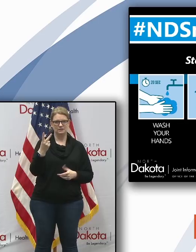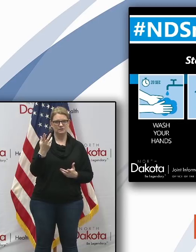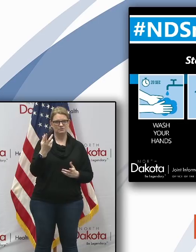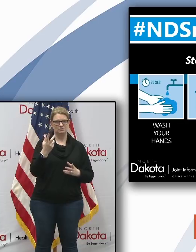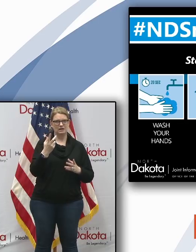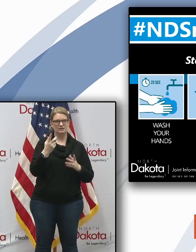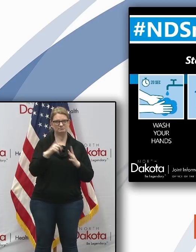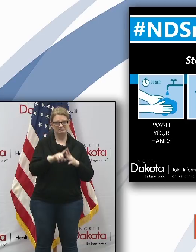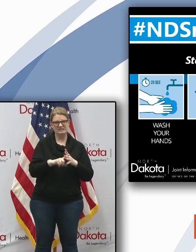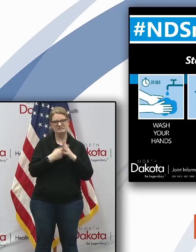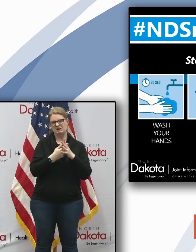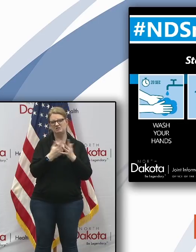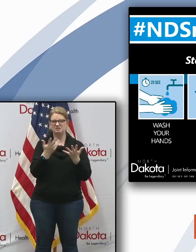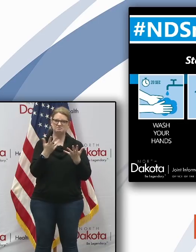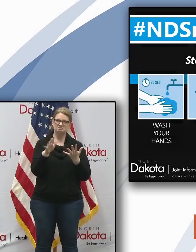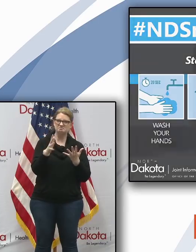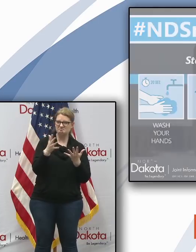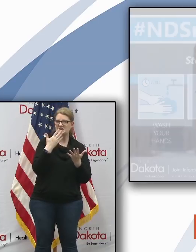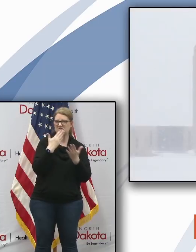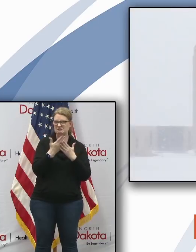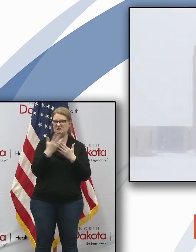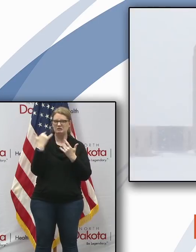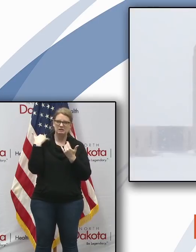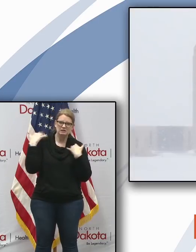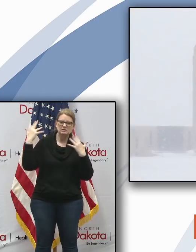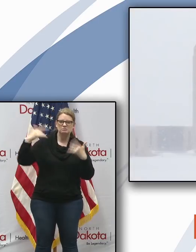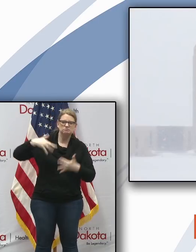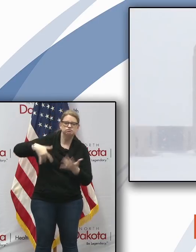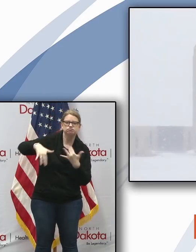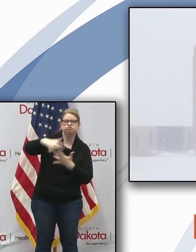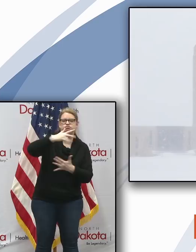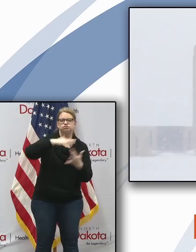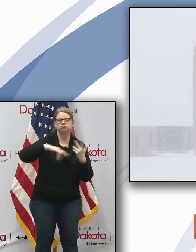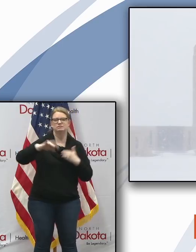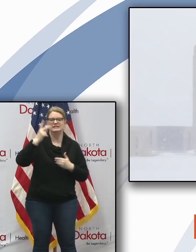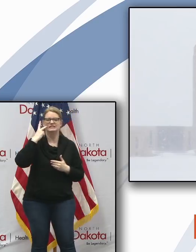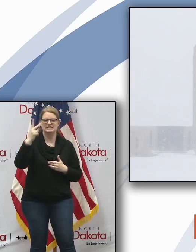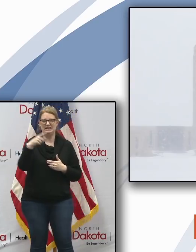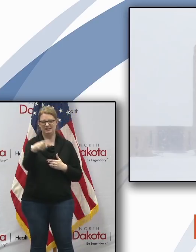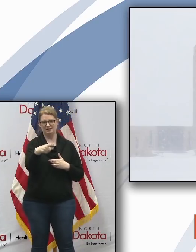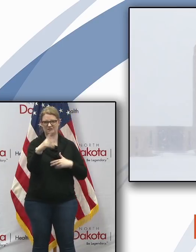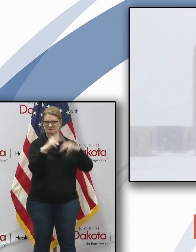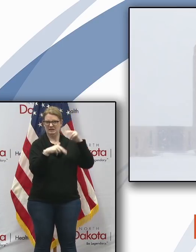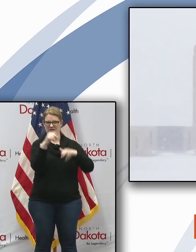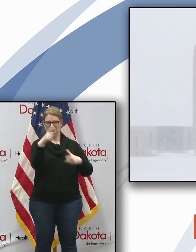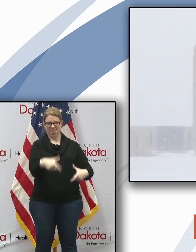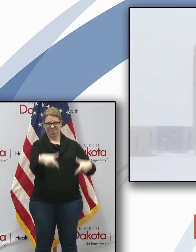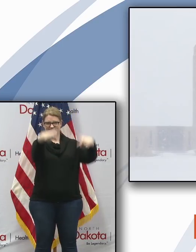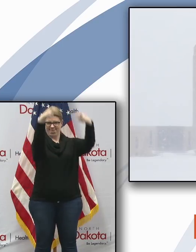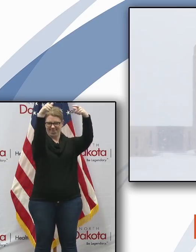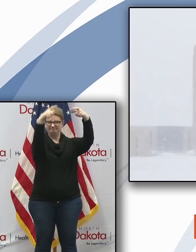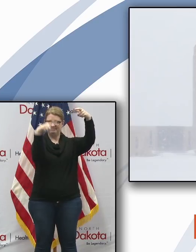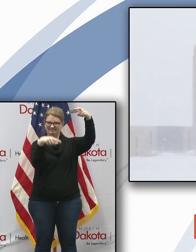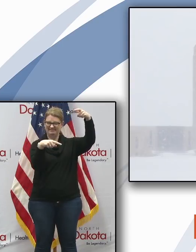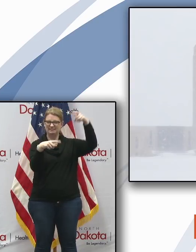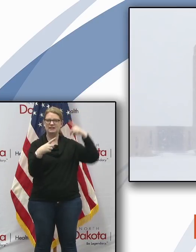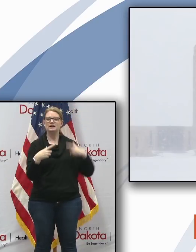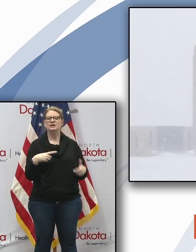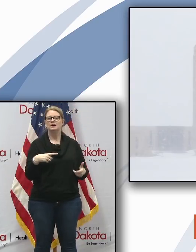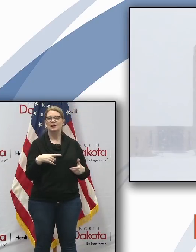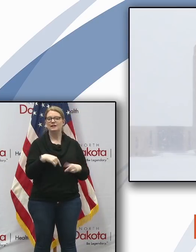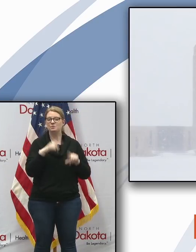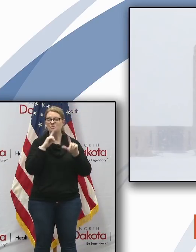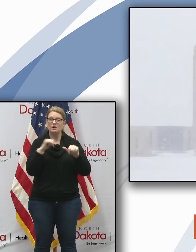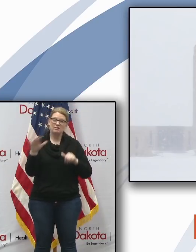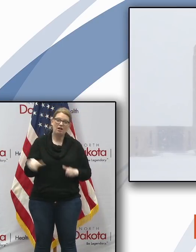good blizzard today uh this was after things started to clear and you could see the capital again on this slide but i just wanted to report uh to for